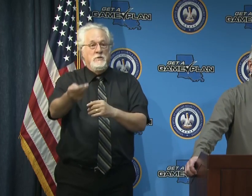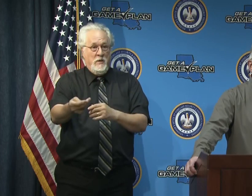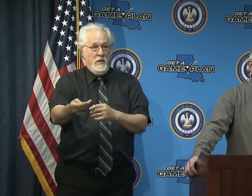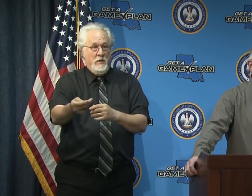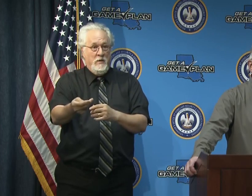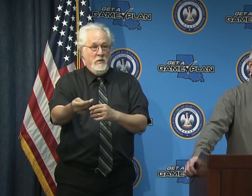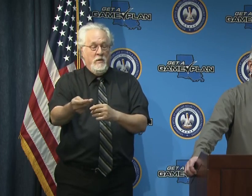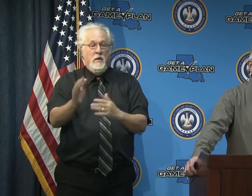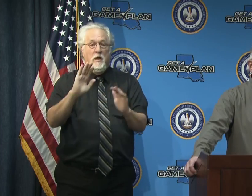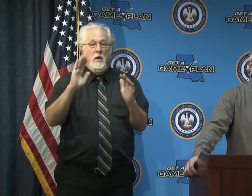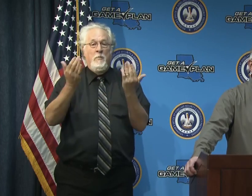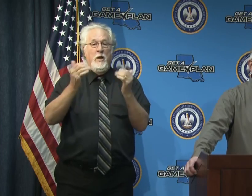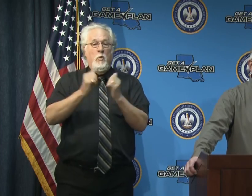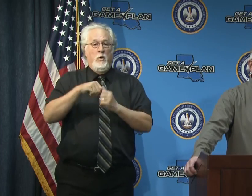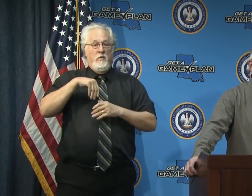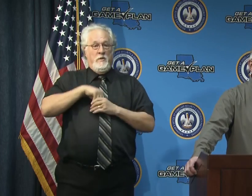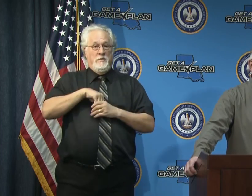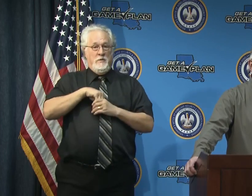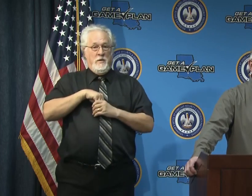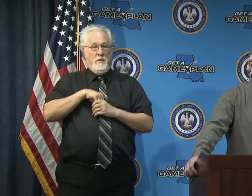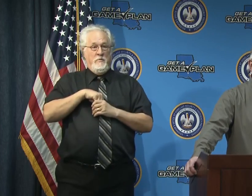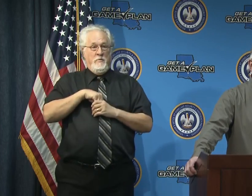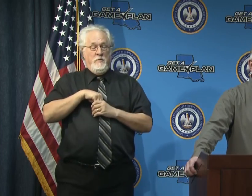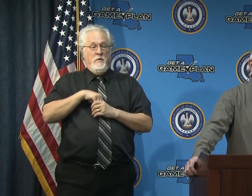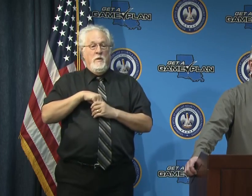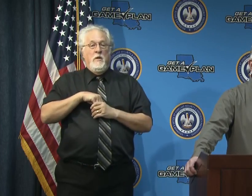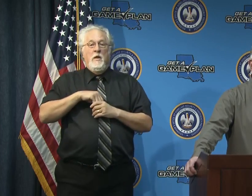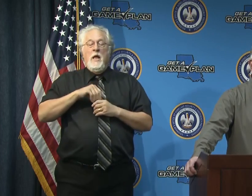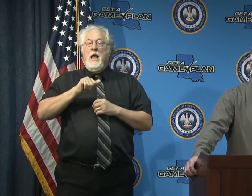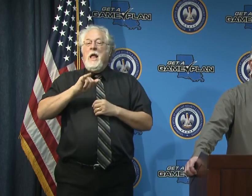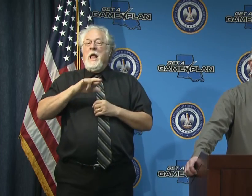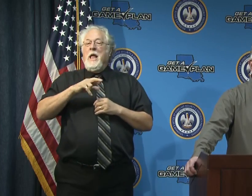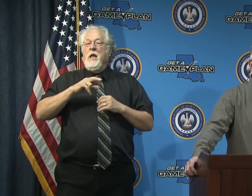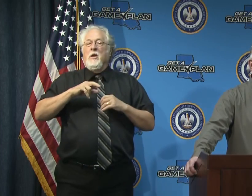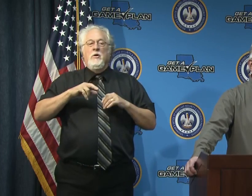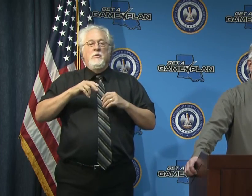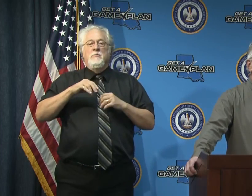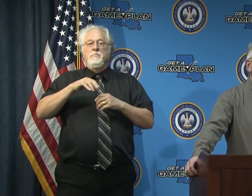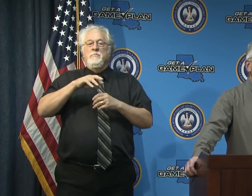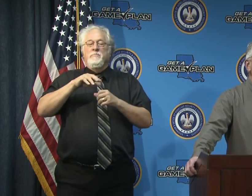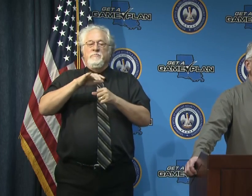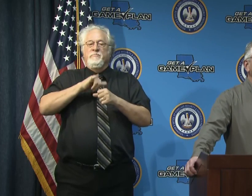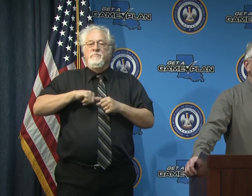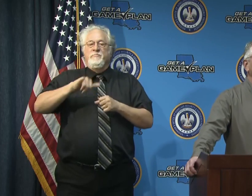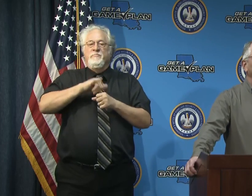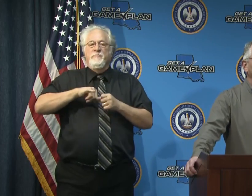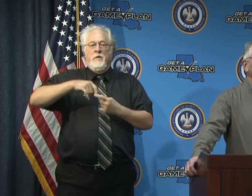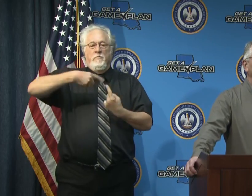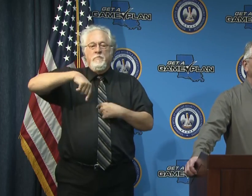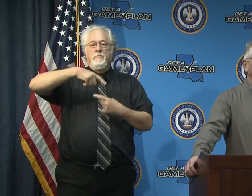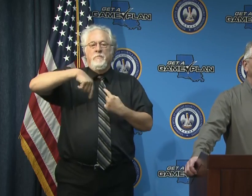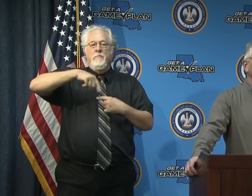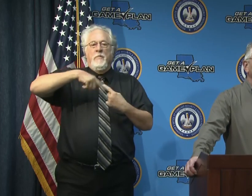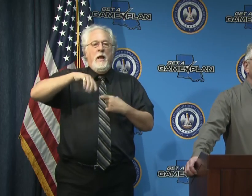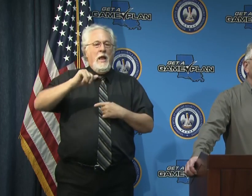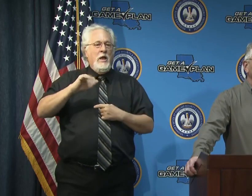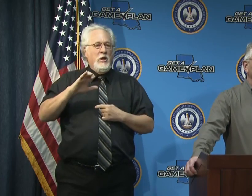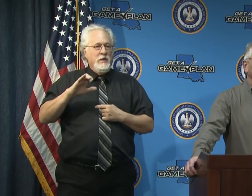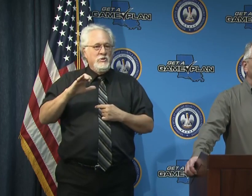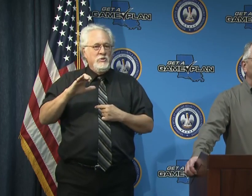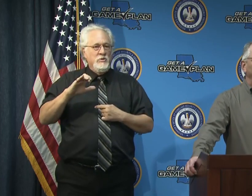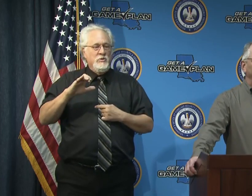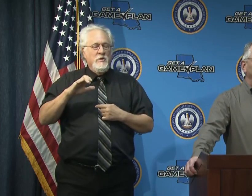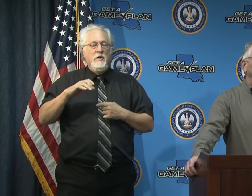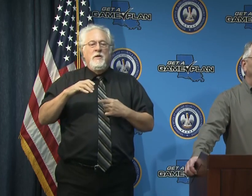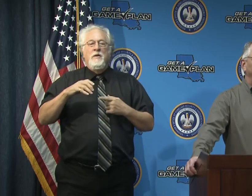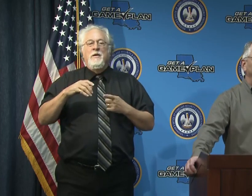compared to indoors where the air is still and the air that you have is typically recirculated by an air conditioner